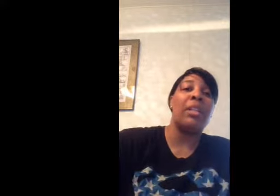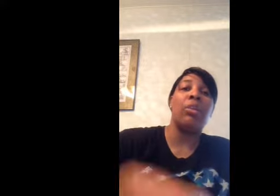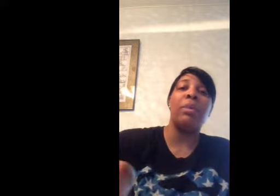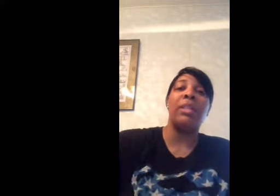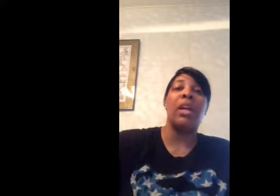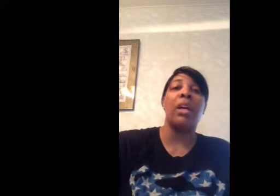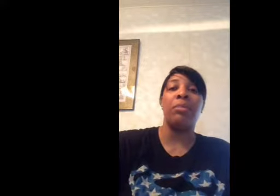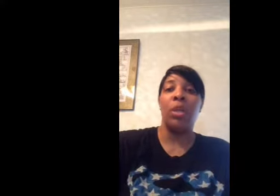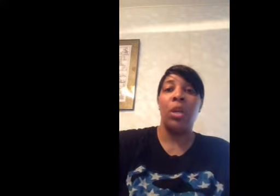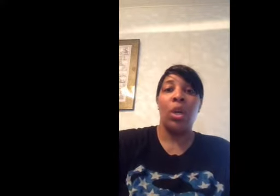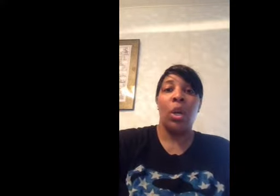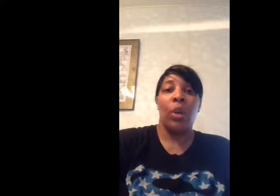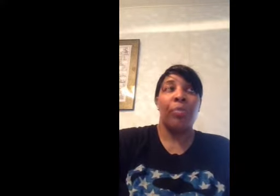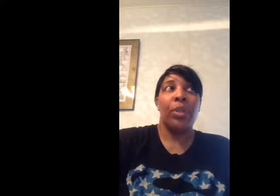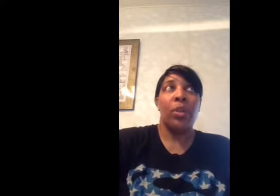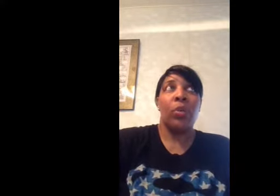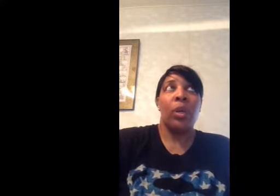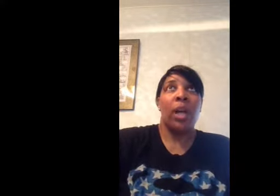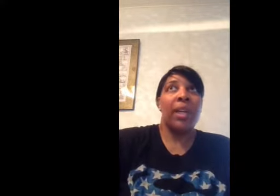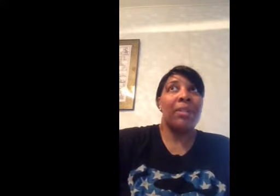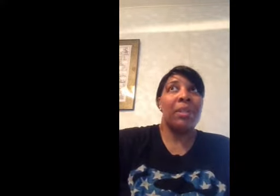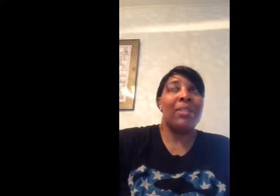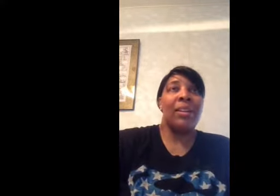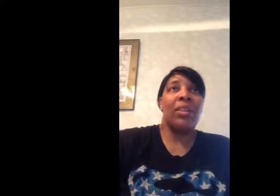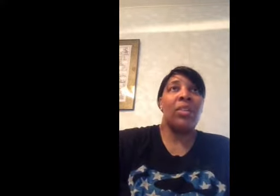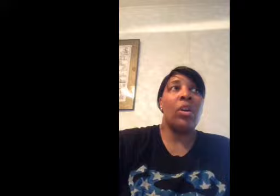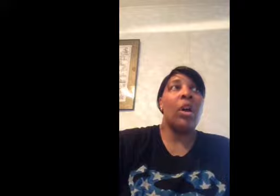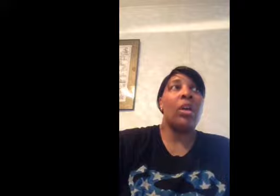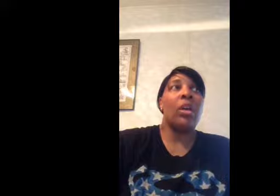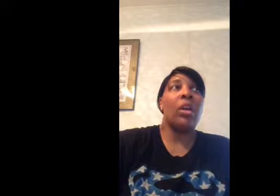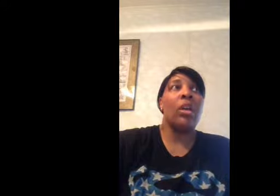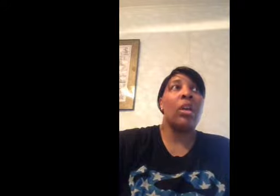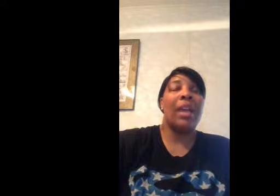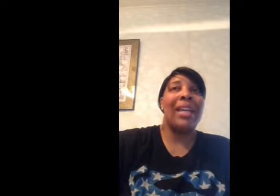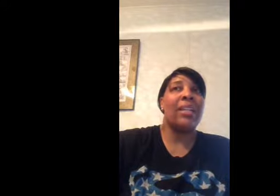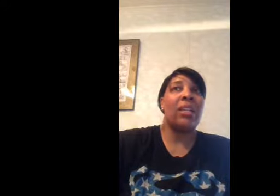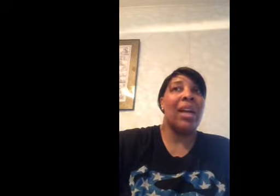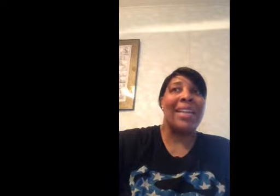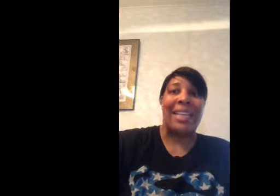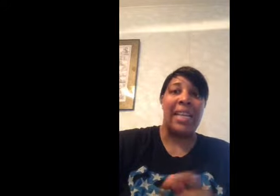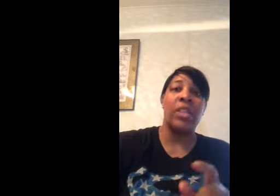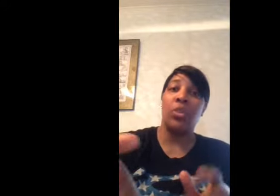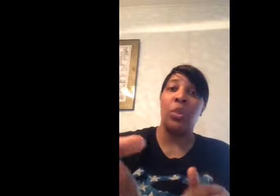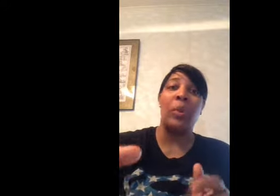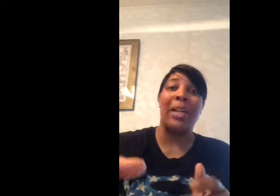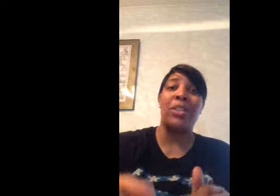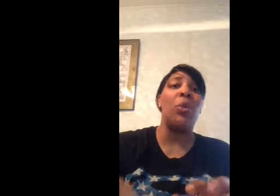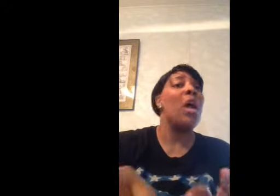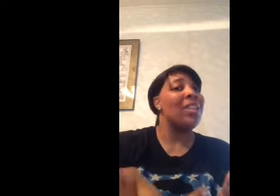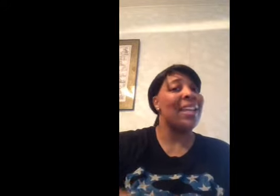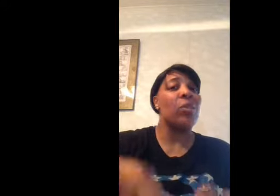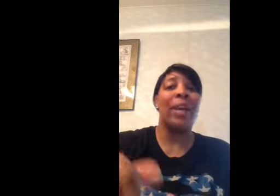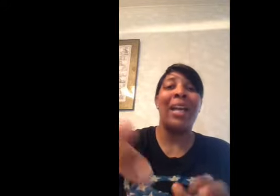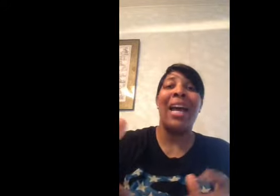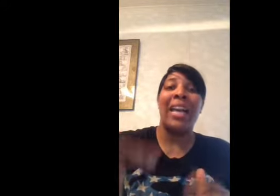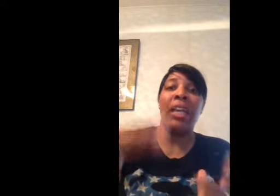there will be times where I can be sick as a dog and I can't do what I do that's why I